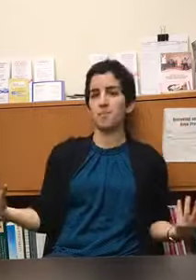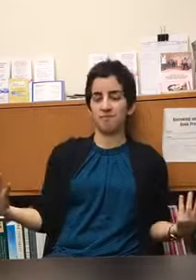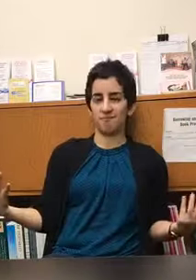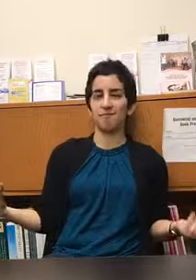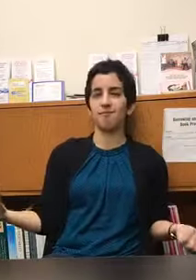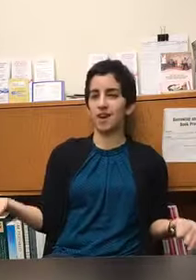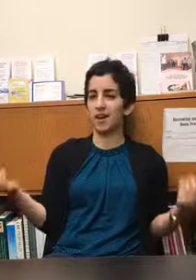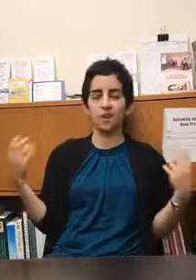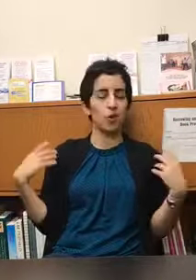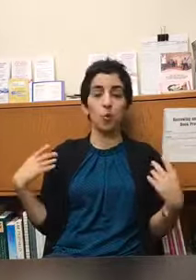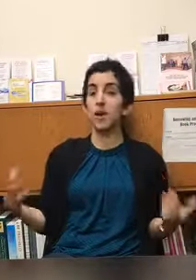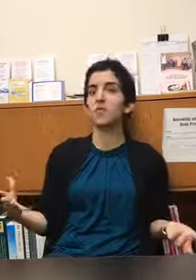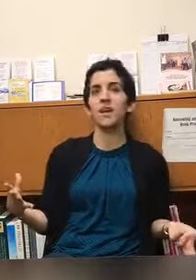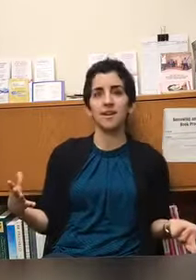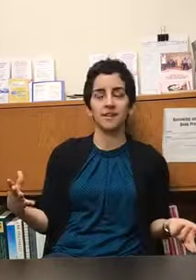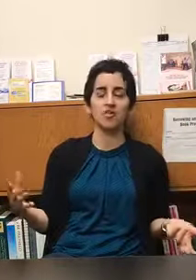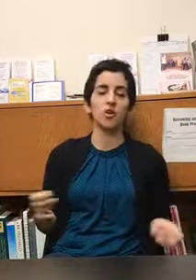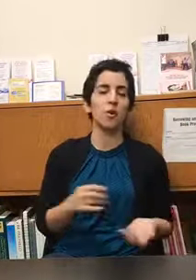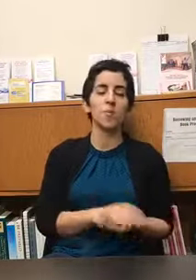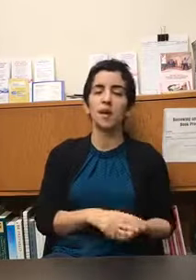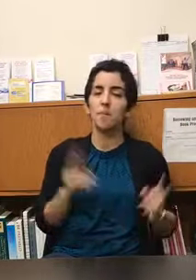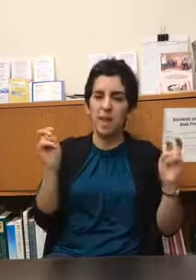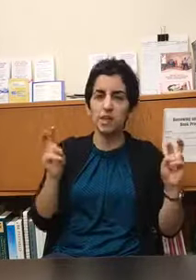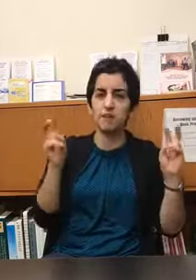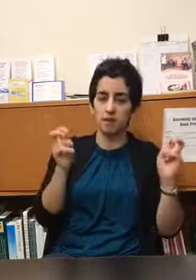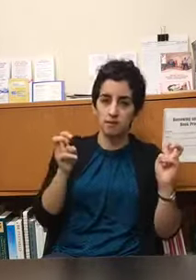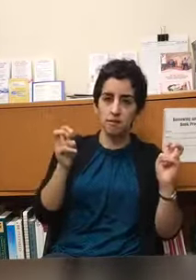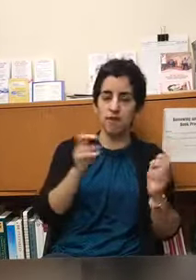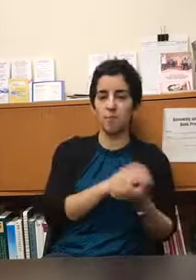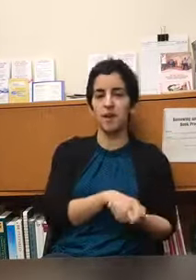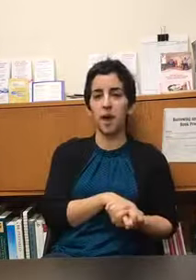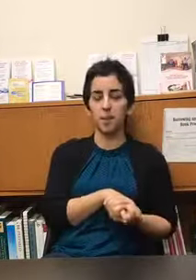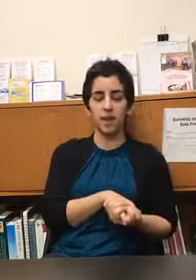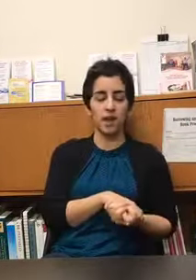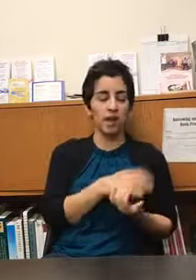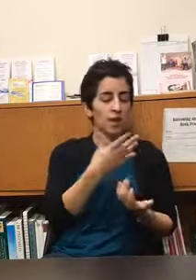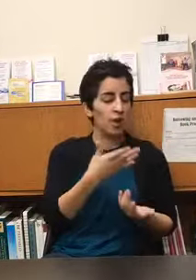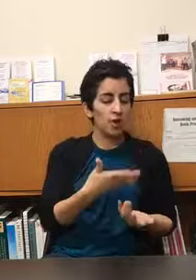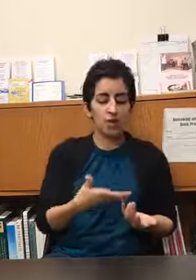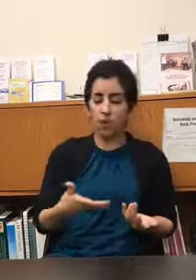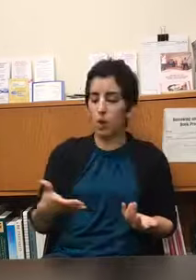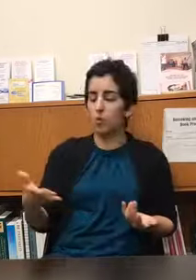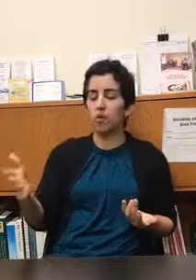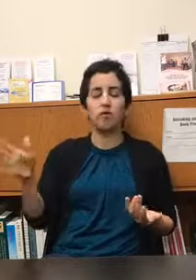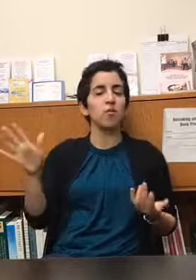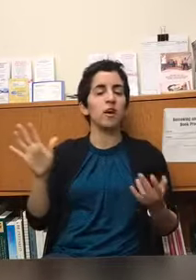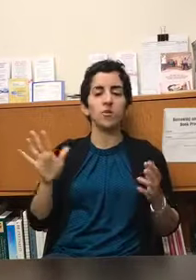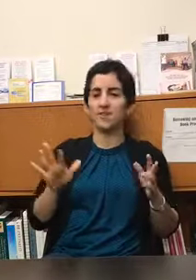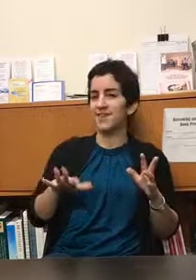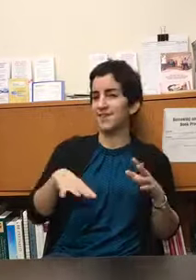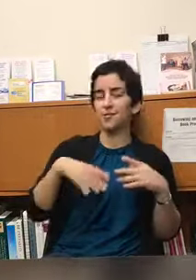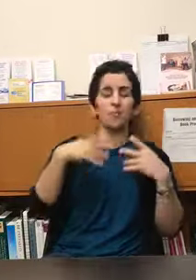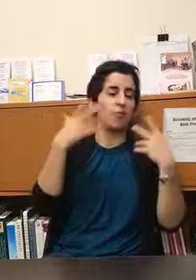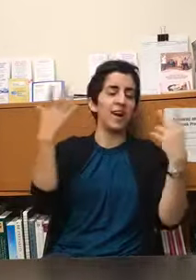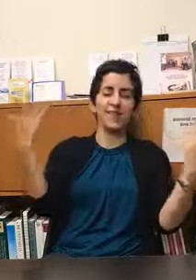like you know whatever that is and so it may not make sense it may not be you know a vivaldi violin